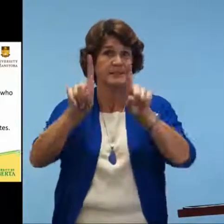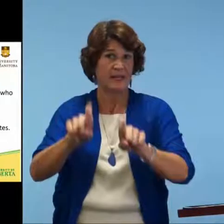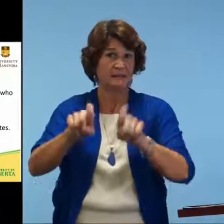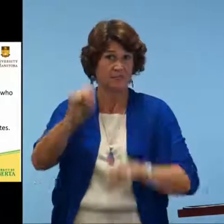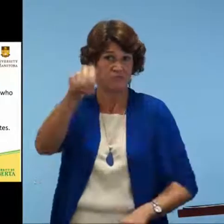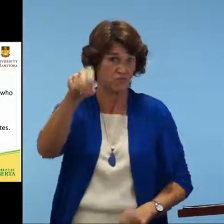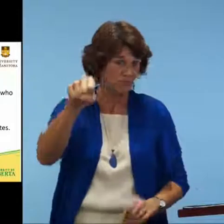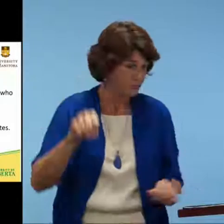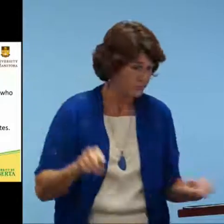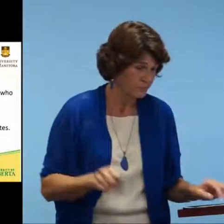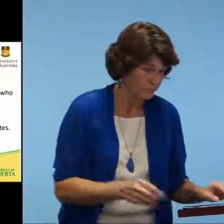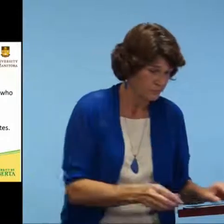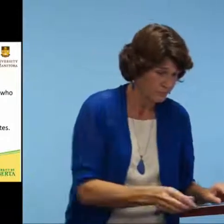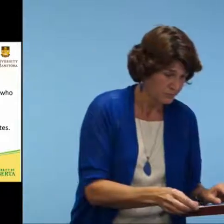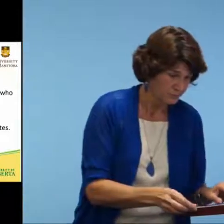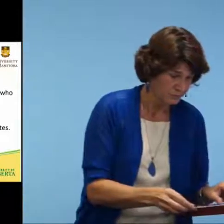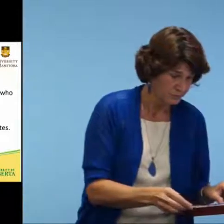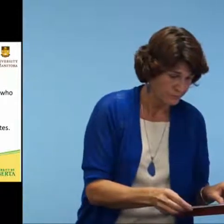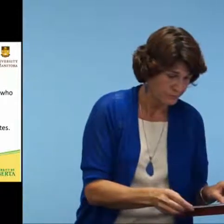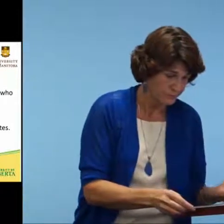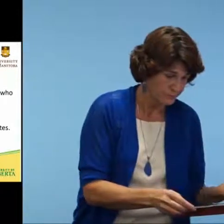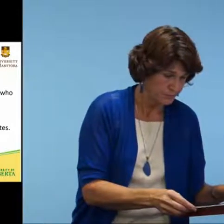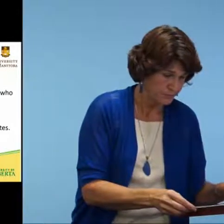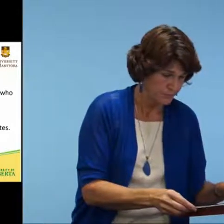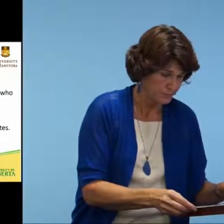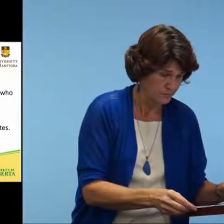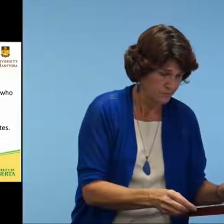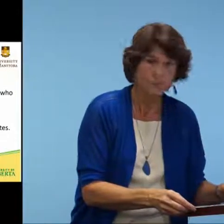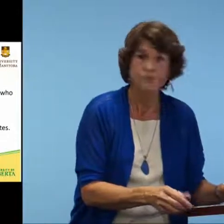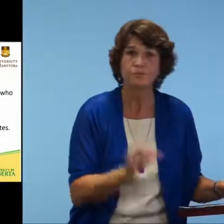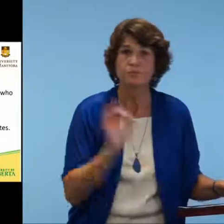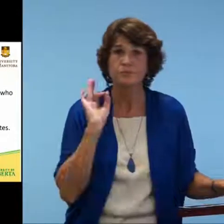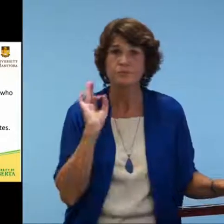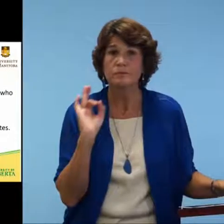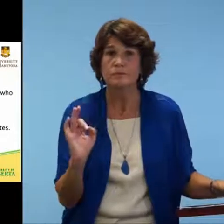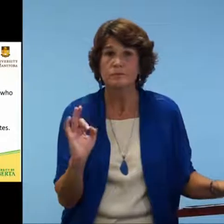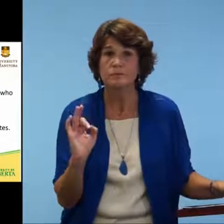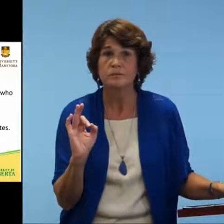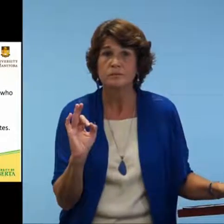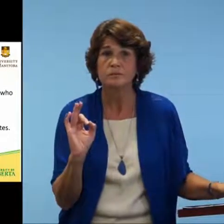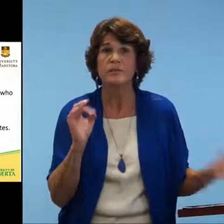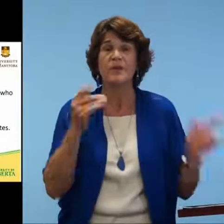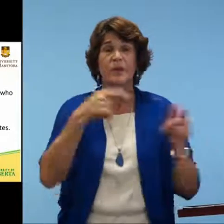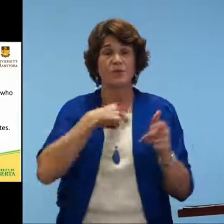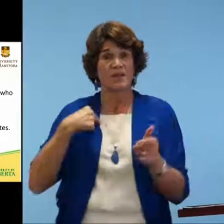language users. So yes, these tools can be used for children that are about the age of 13.